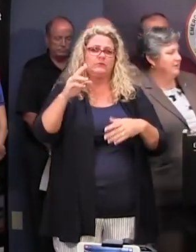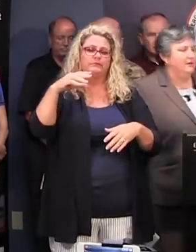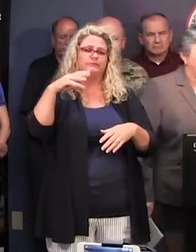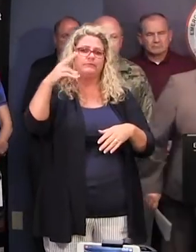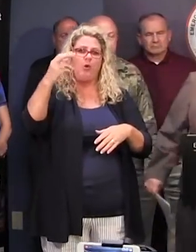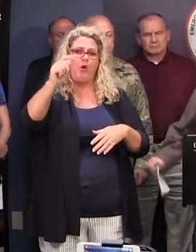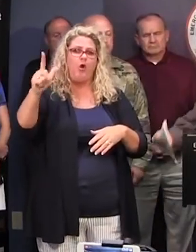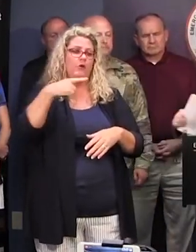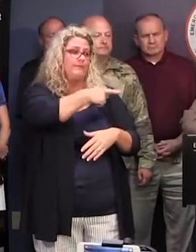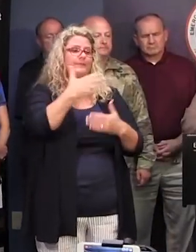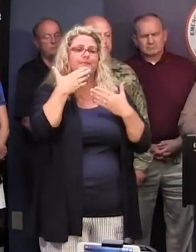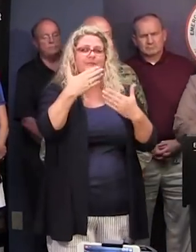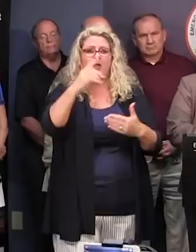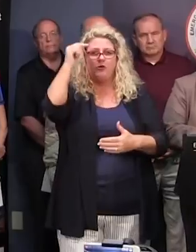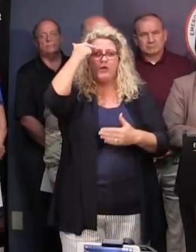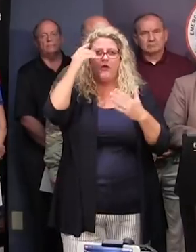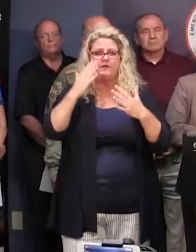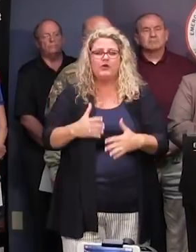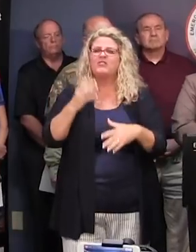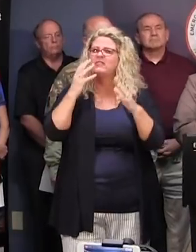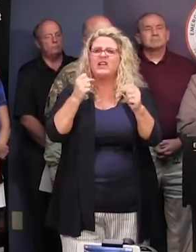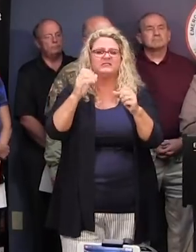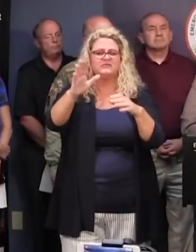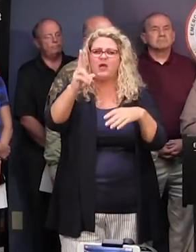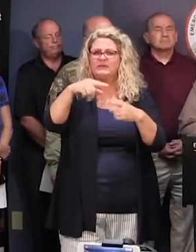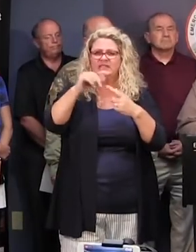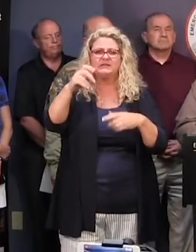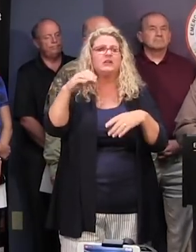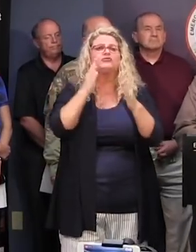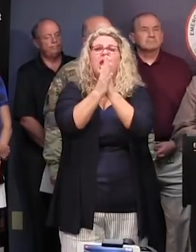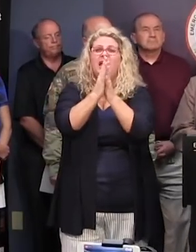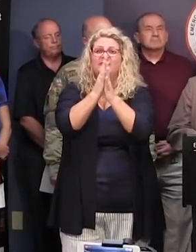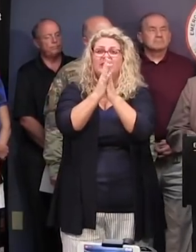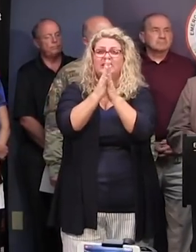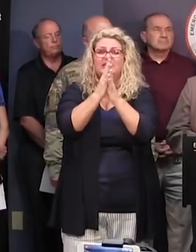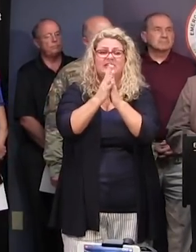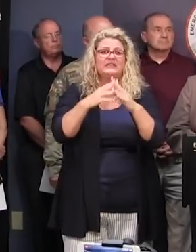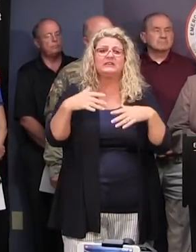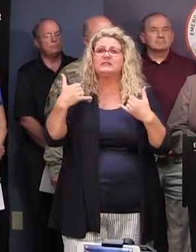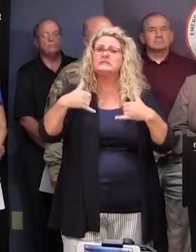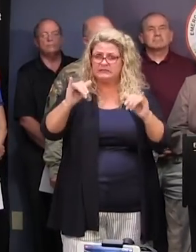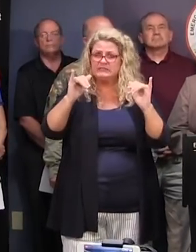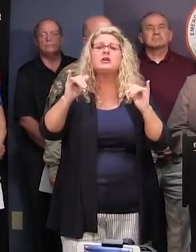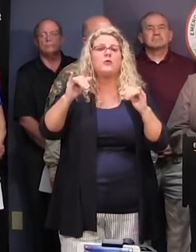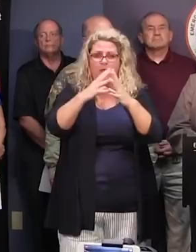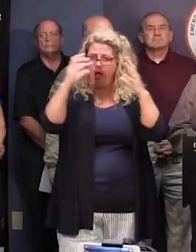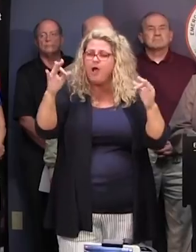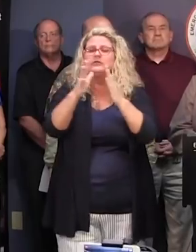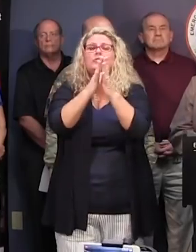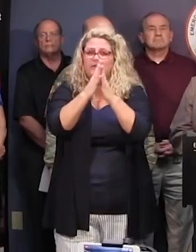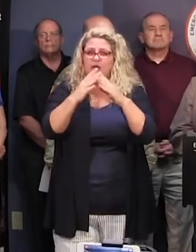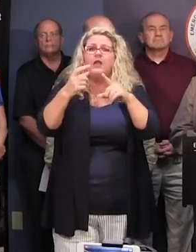Thank you, Governor. Just a quick update on our traffic flows. Currently, we're still seeing very high traffic